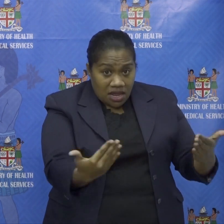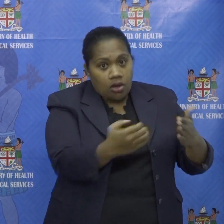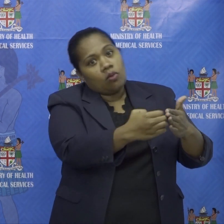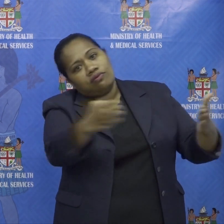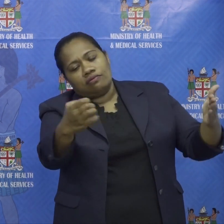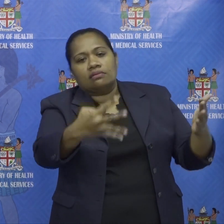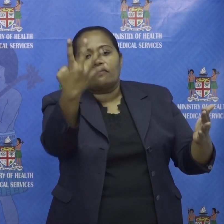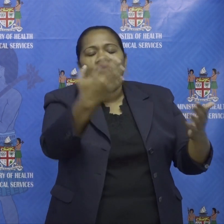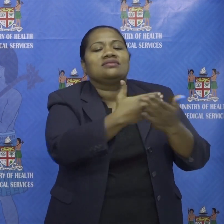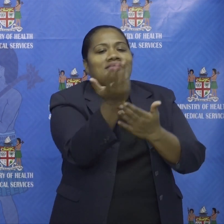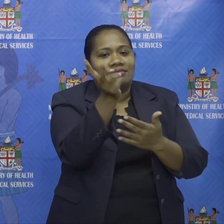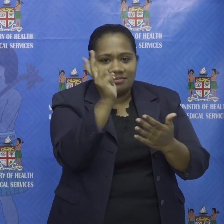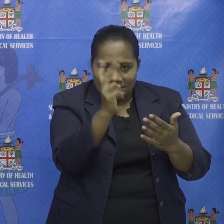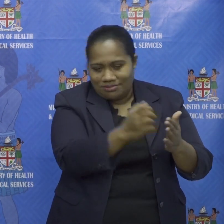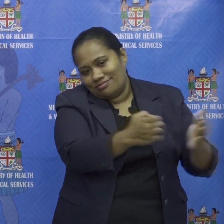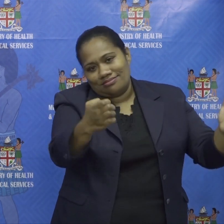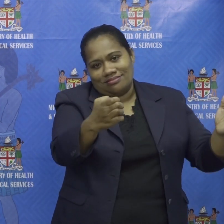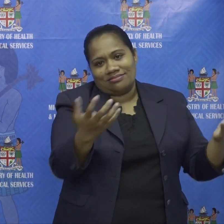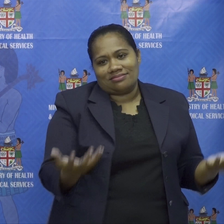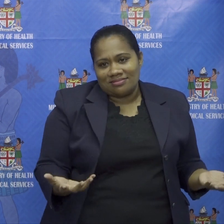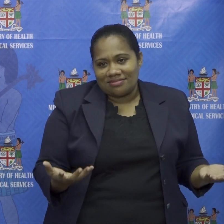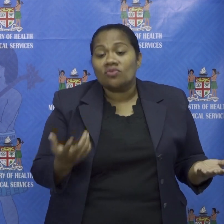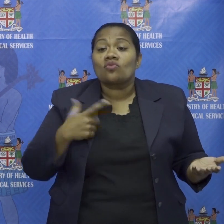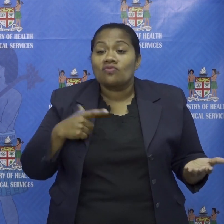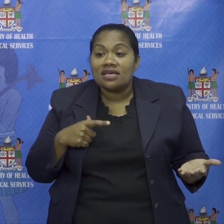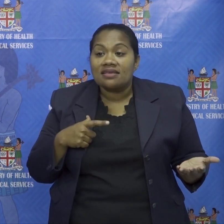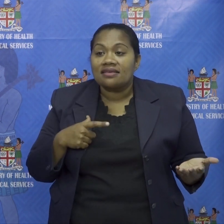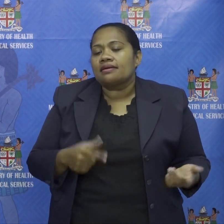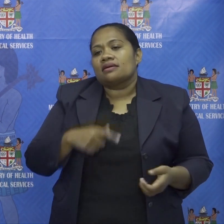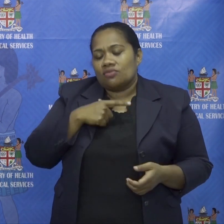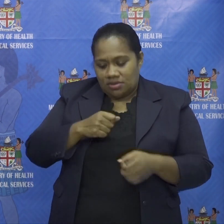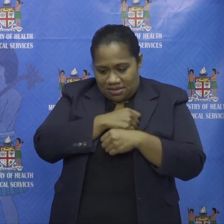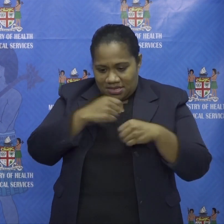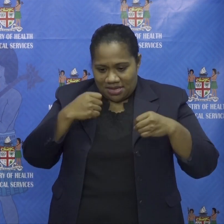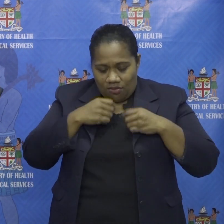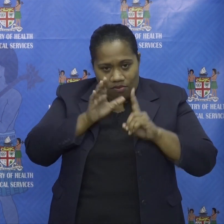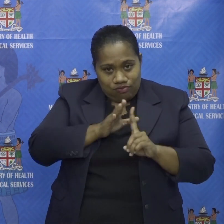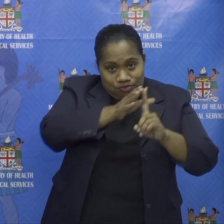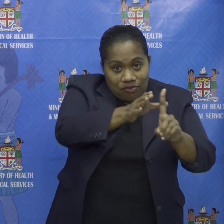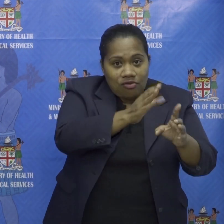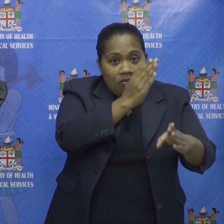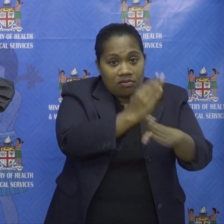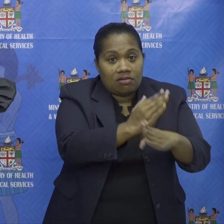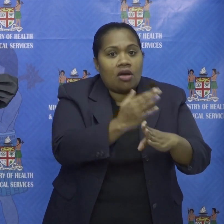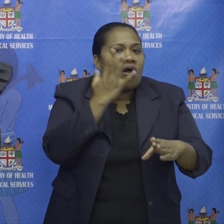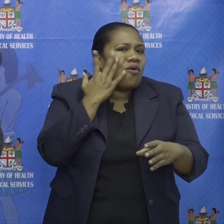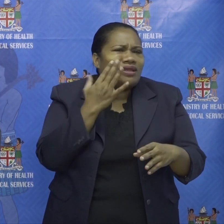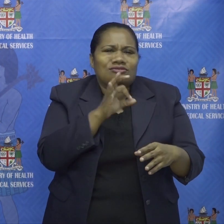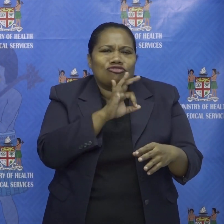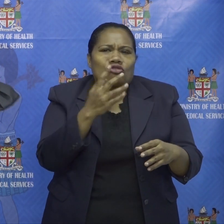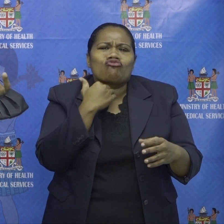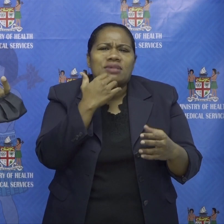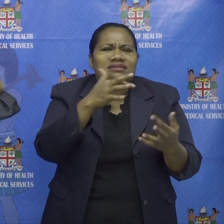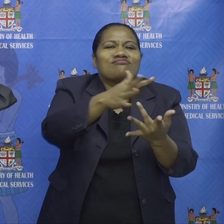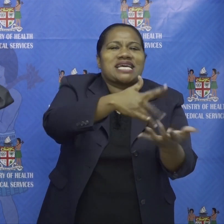14 days again it's because there is uh our quarantine works when there's no not too much mingling between